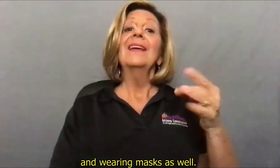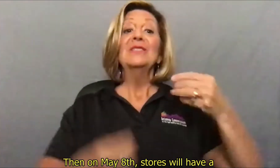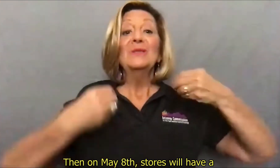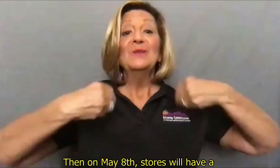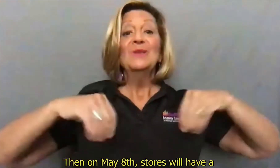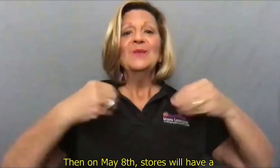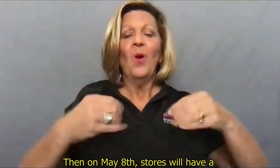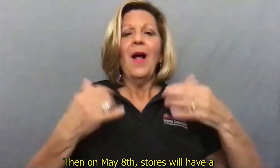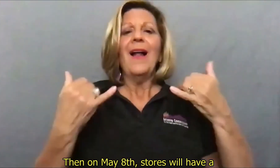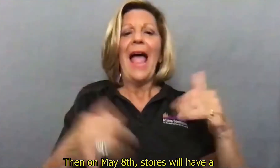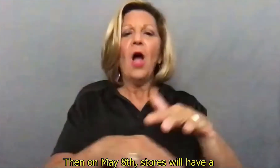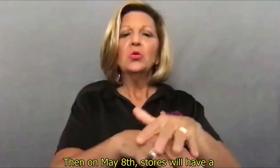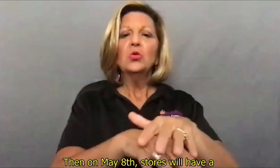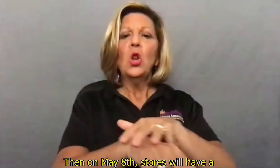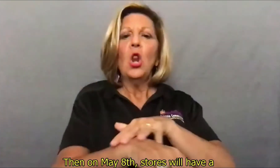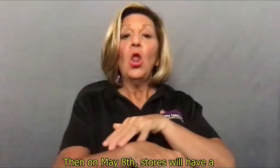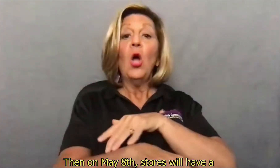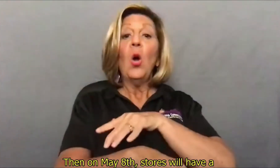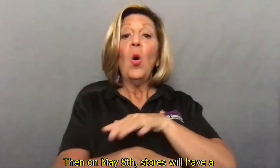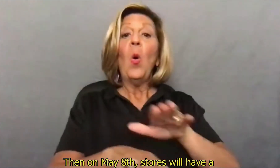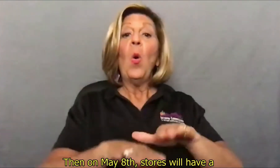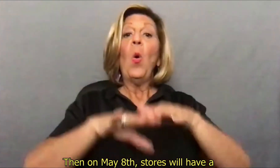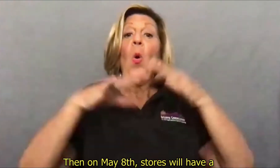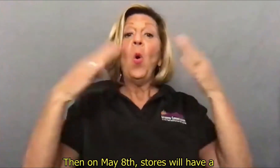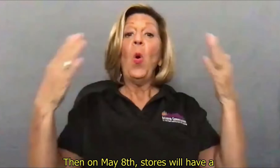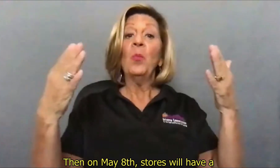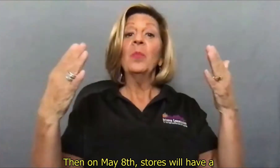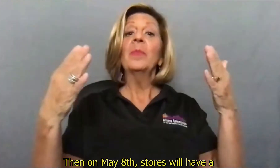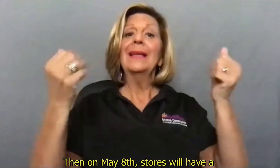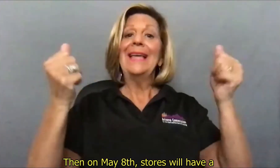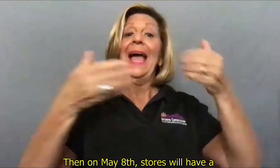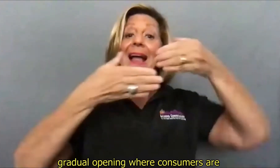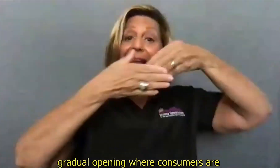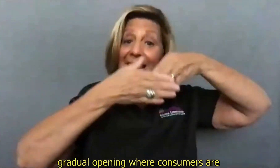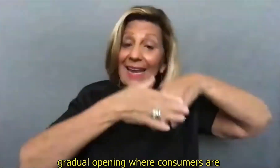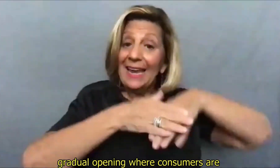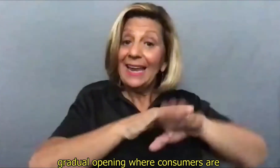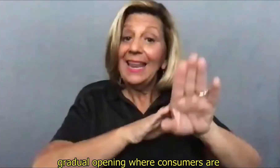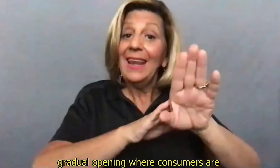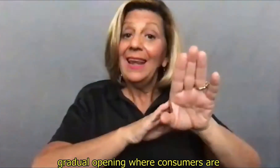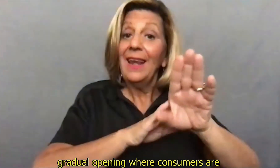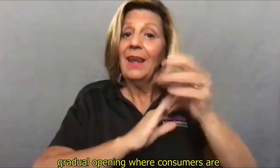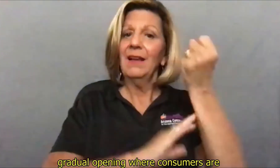Then on May 8th, stores will have a gradual opening,